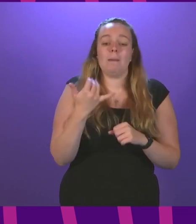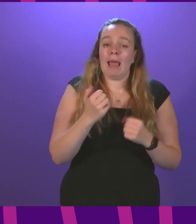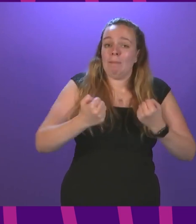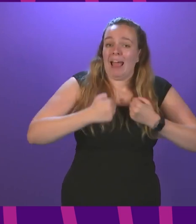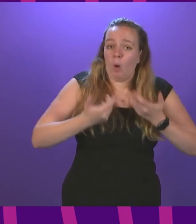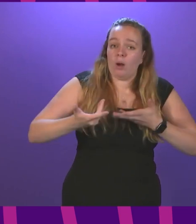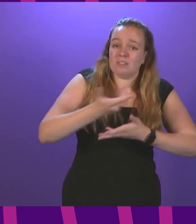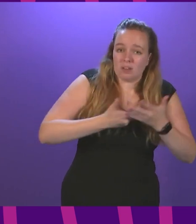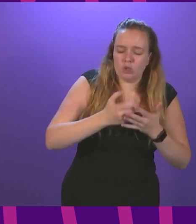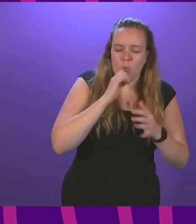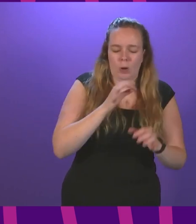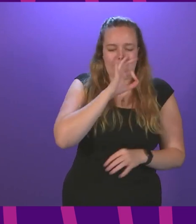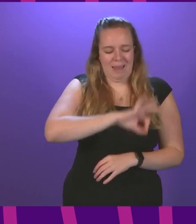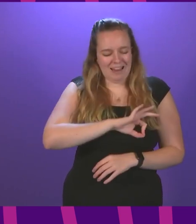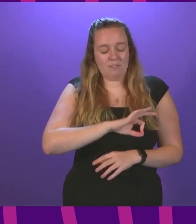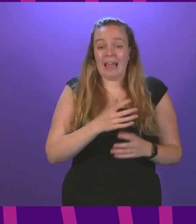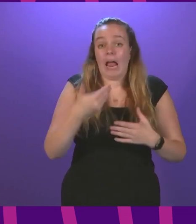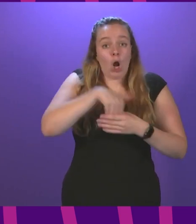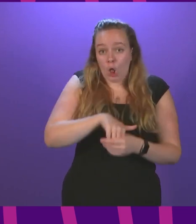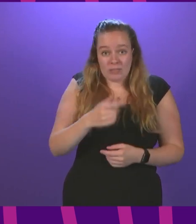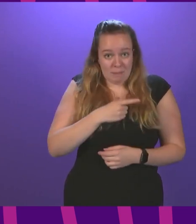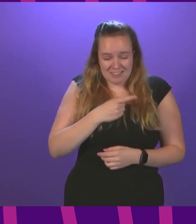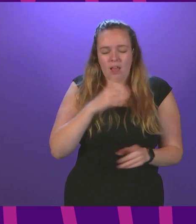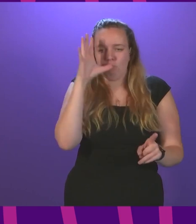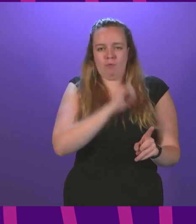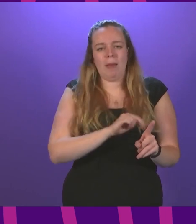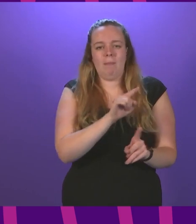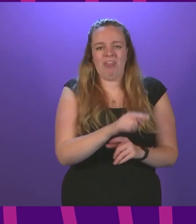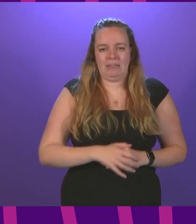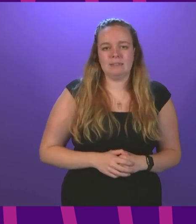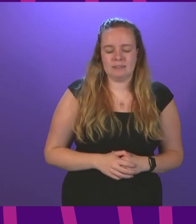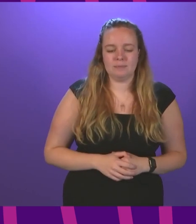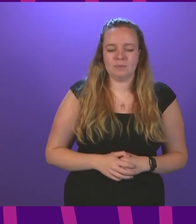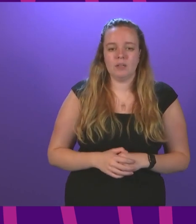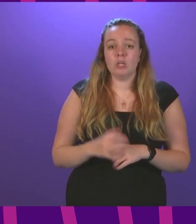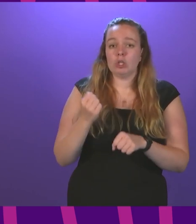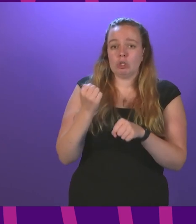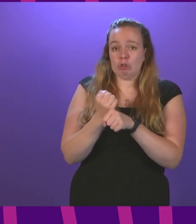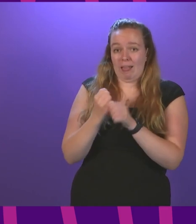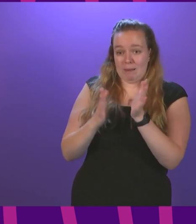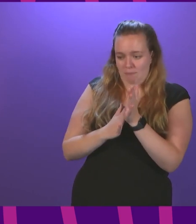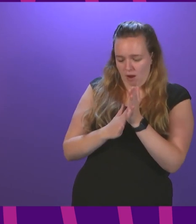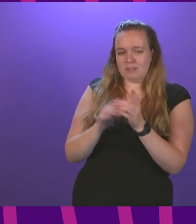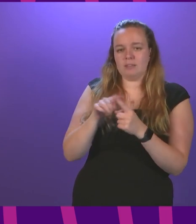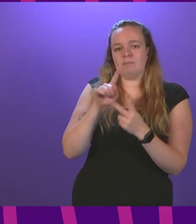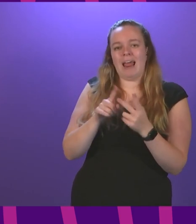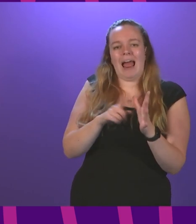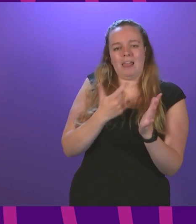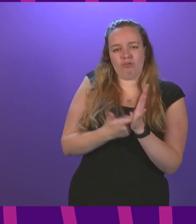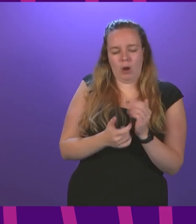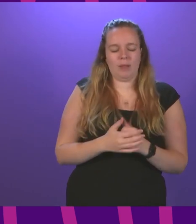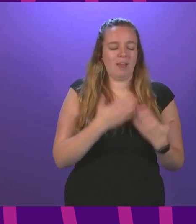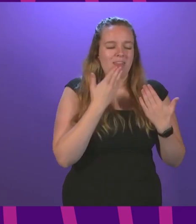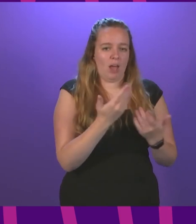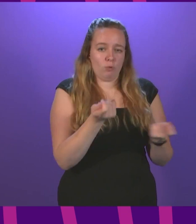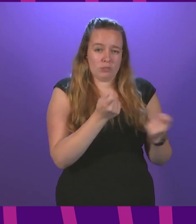discussions would benefit from all of us as I say including me remembering that Julian Martin to be followed by Alex Rowley thank you president